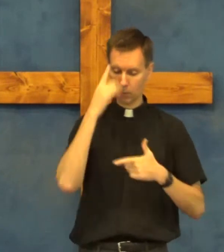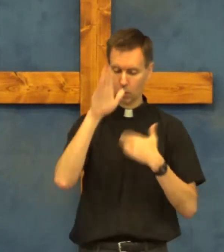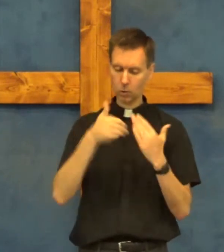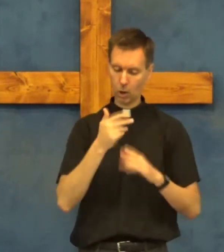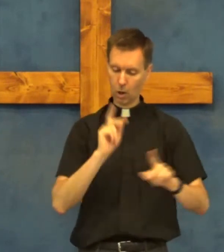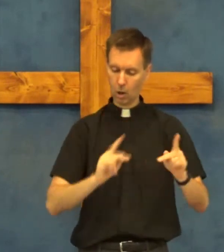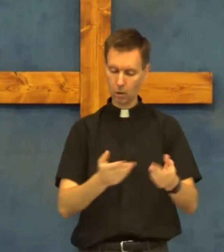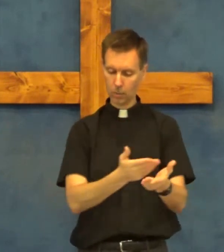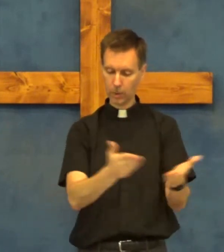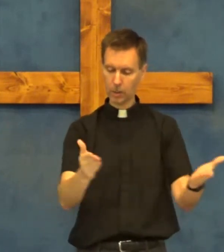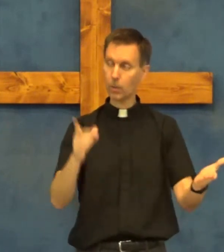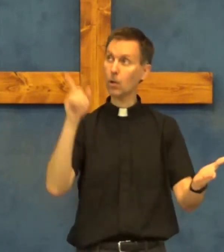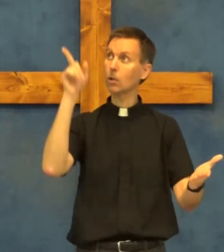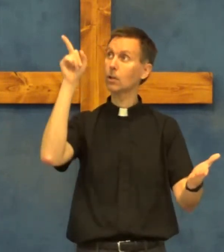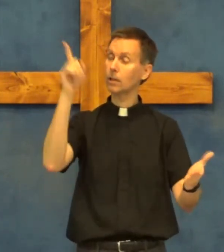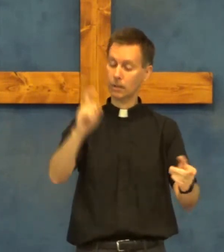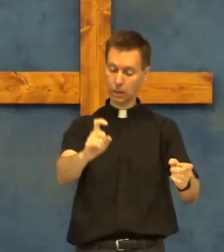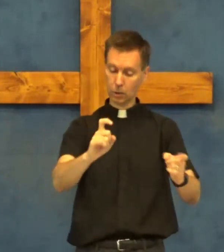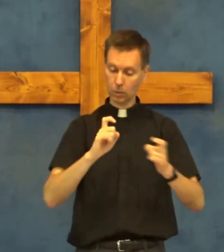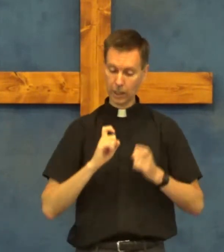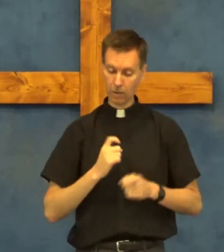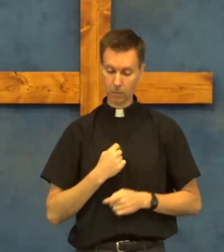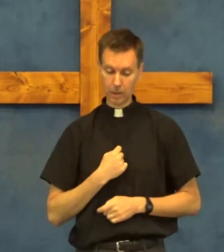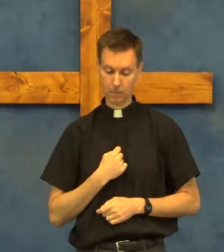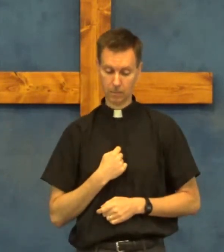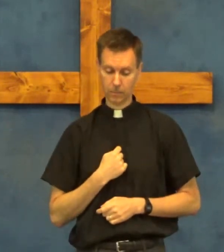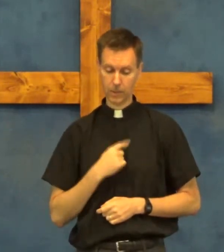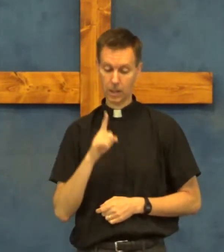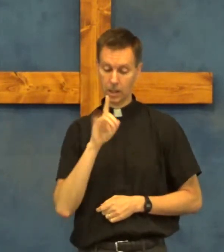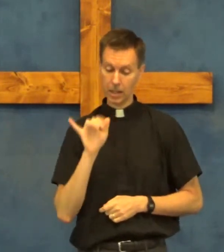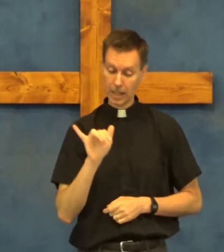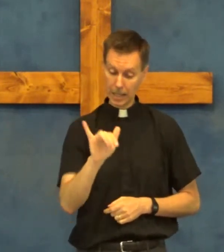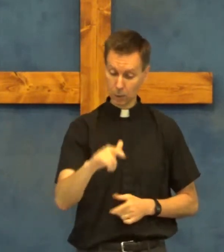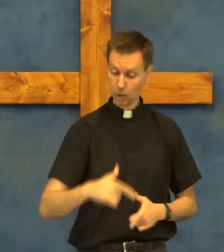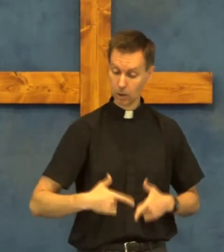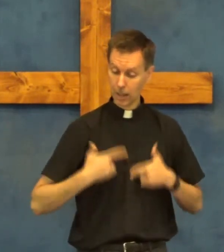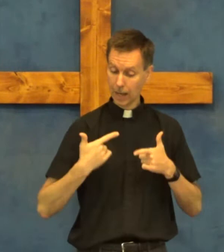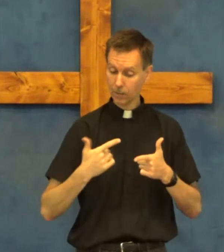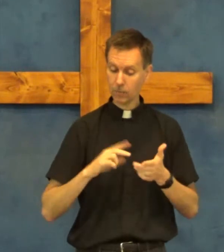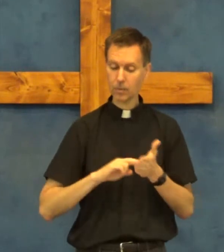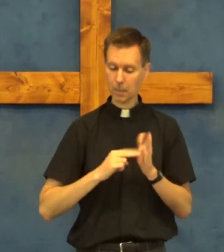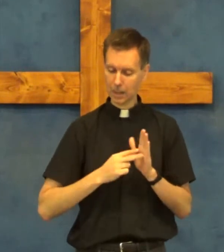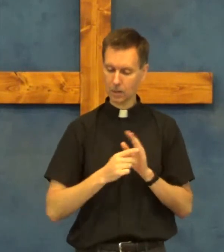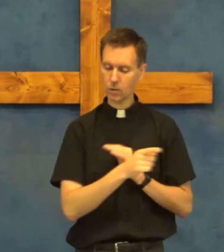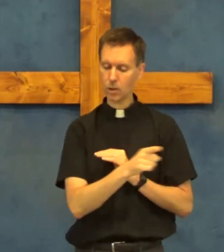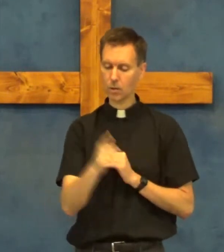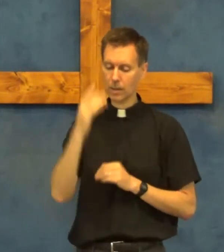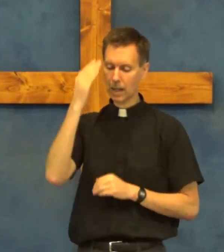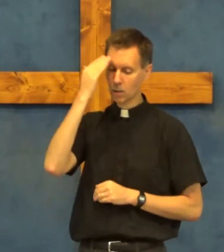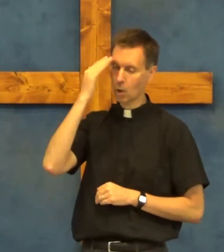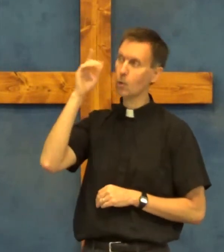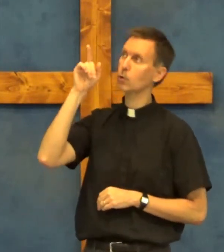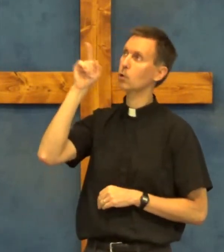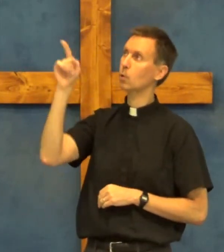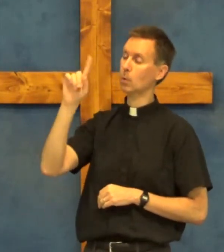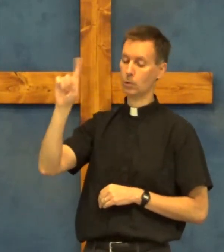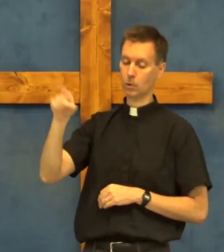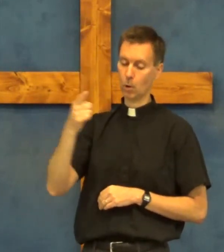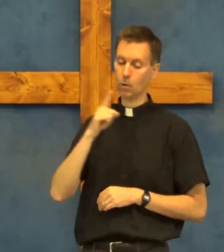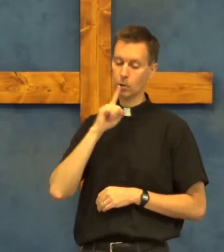to all the people that you gave me eternal life means they know you the only